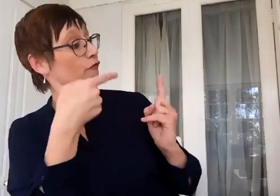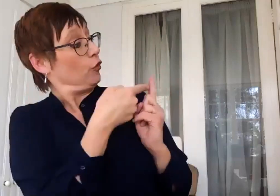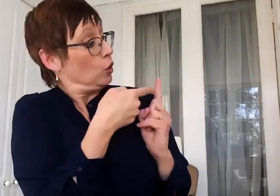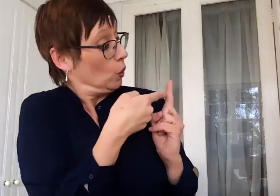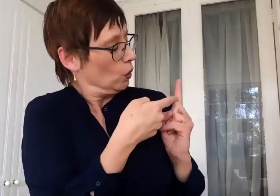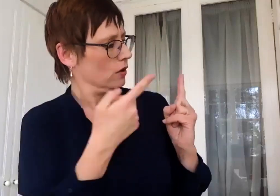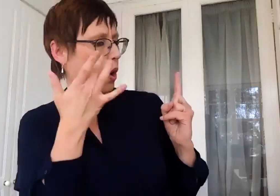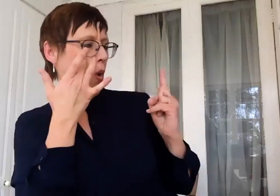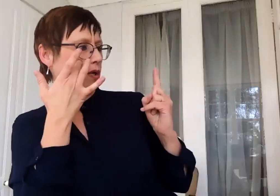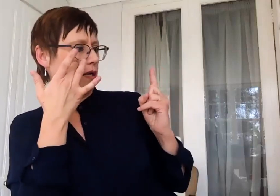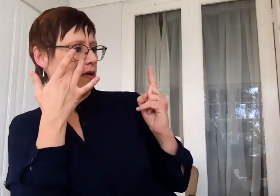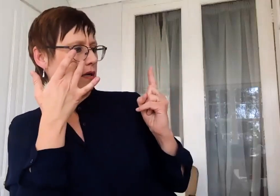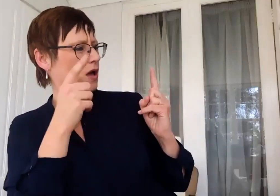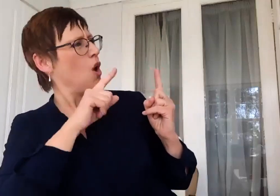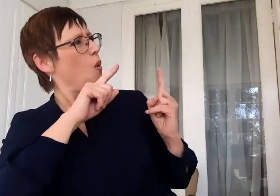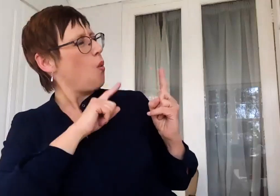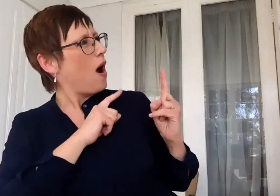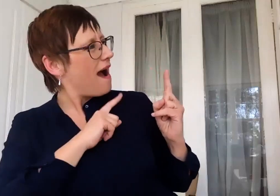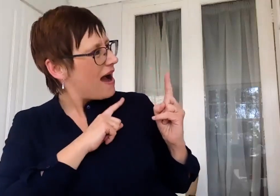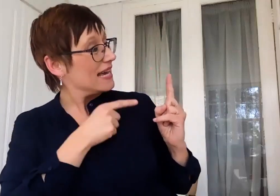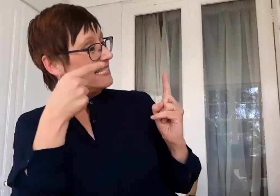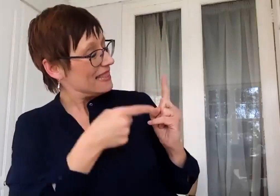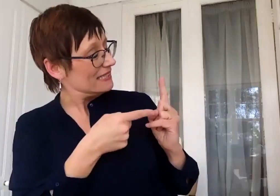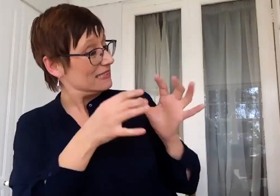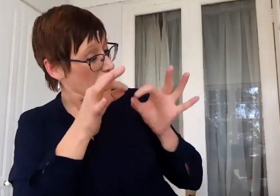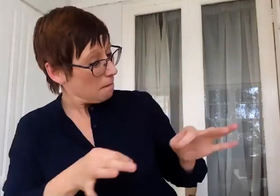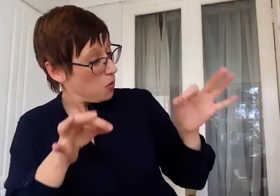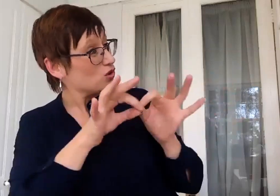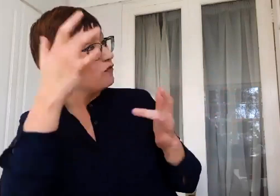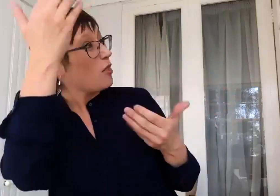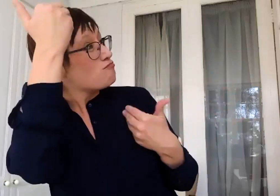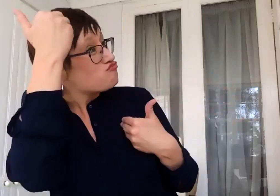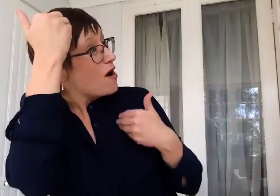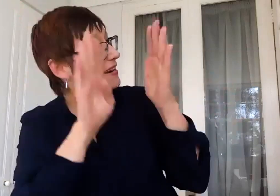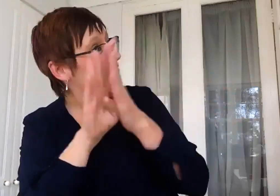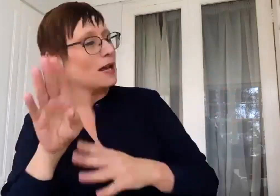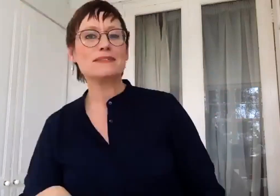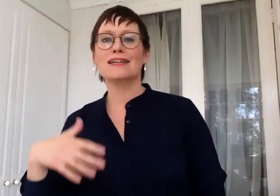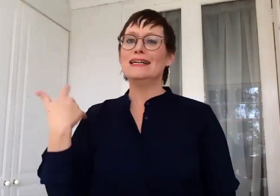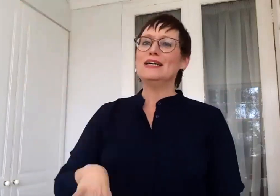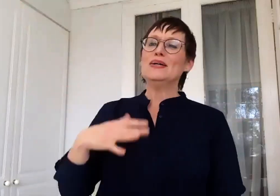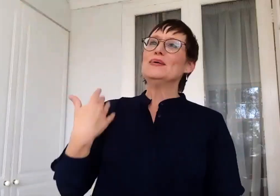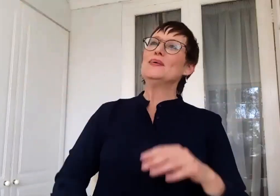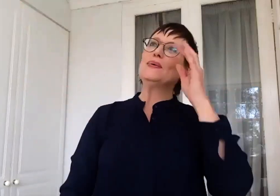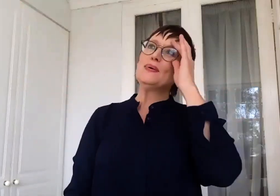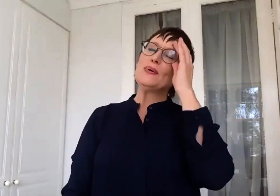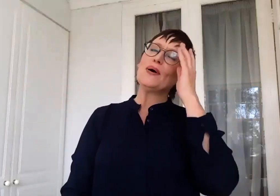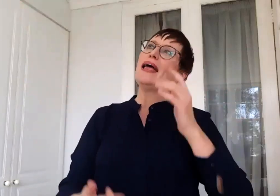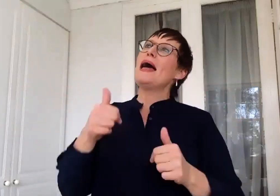Claudine, is profoundly intellectually engaging and interesting. Oh, my word. I should have gotten that question ahead of time so I could